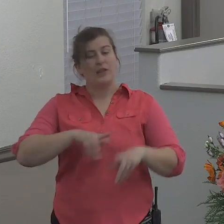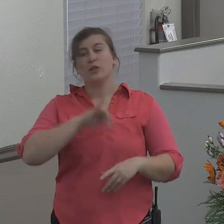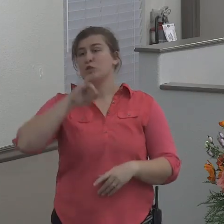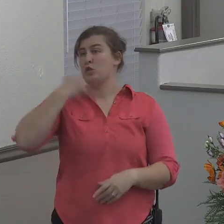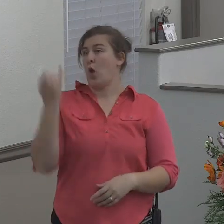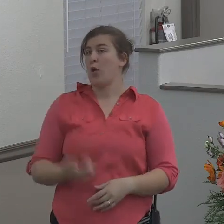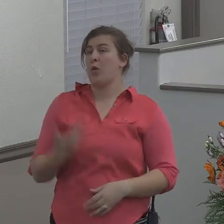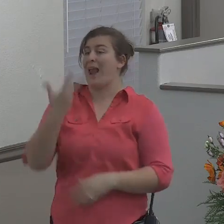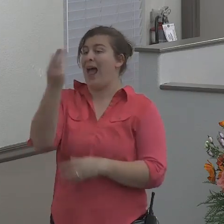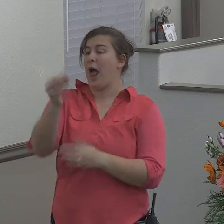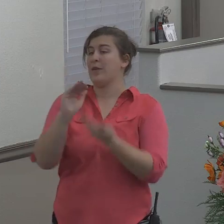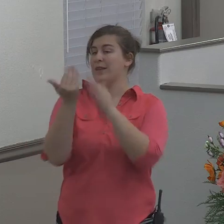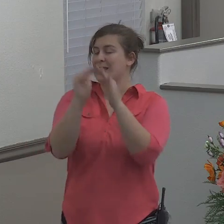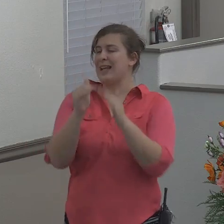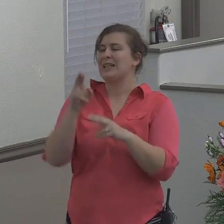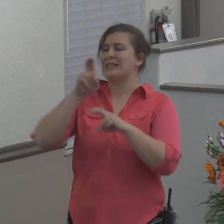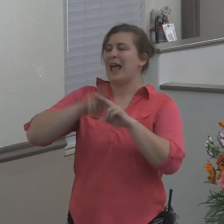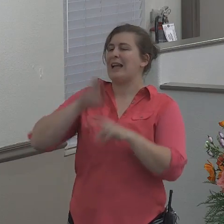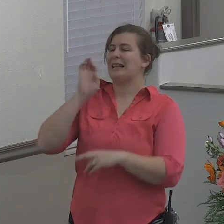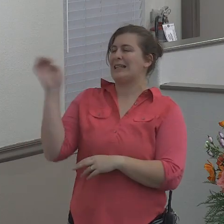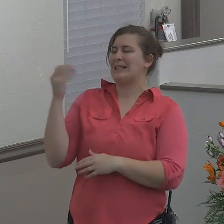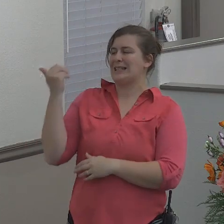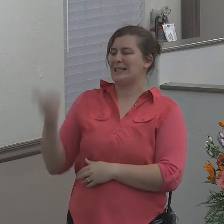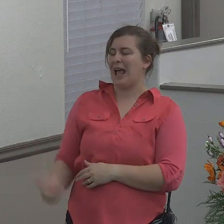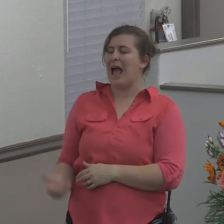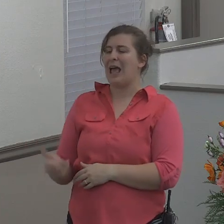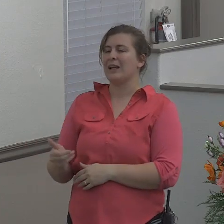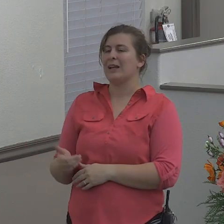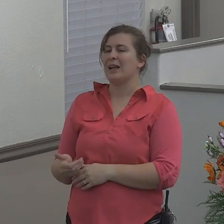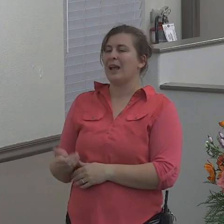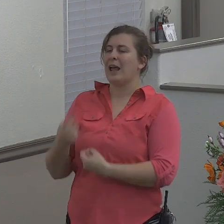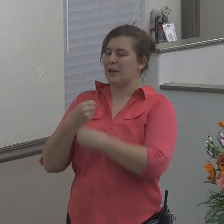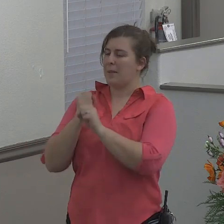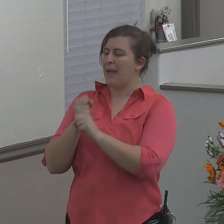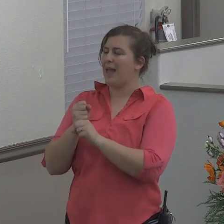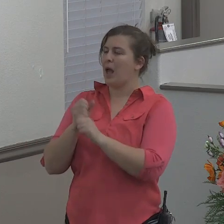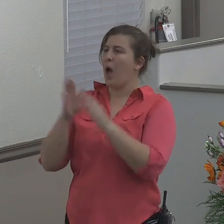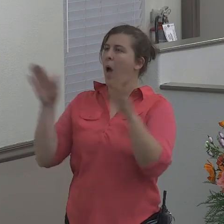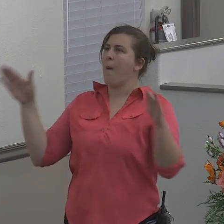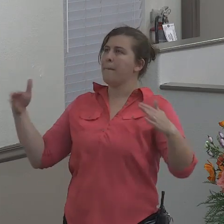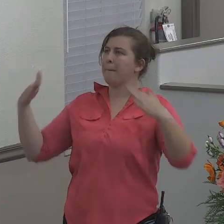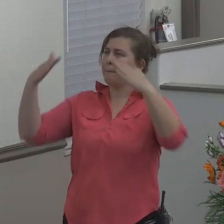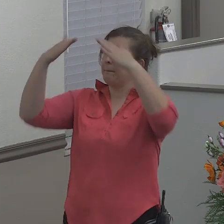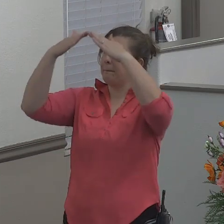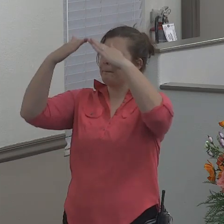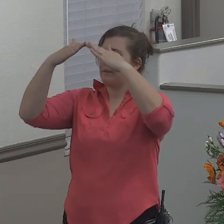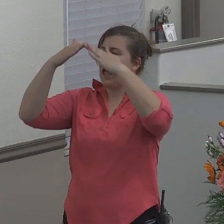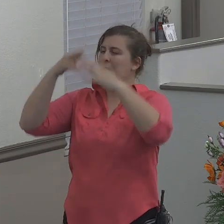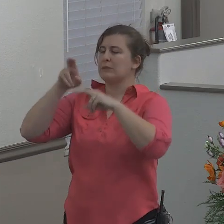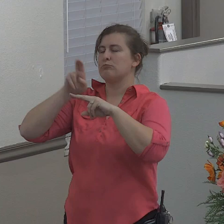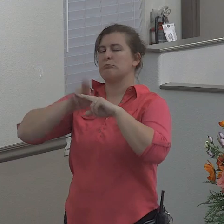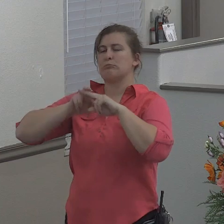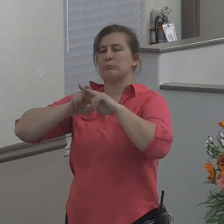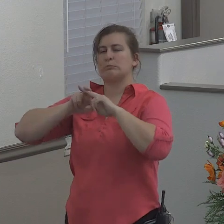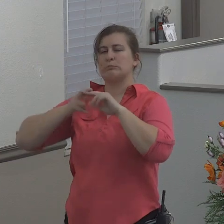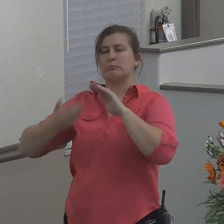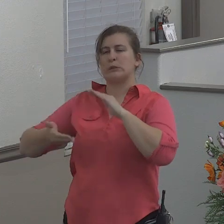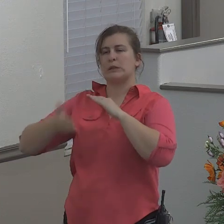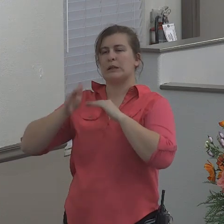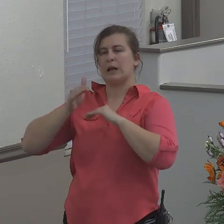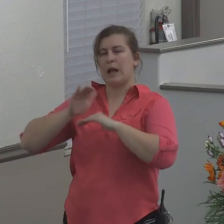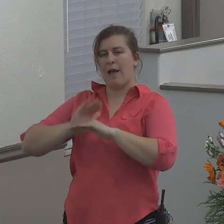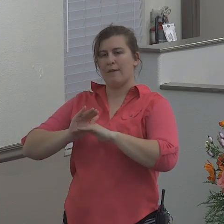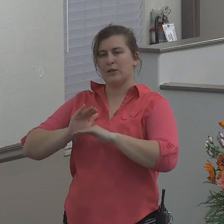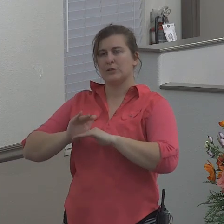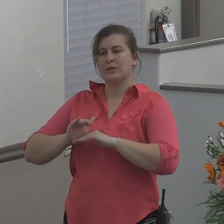sat on the east side of the city and a booth and sat under it in the shadow till he might see what